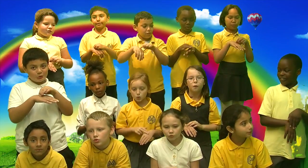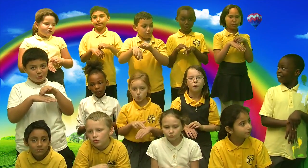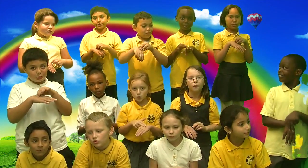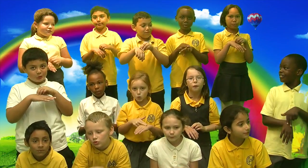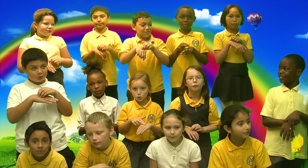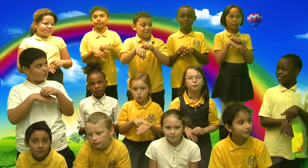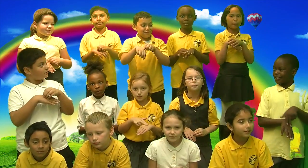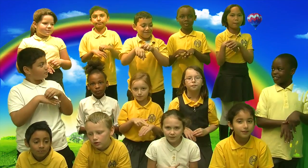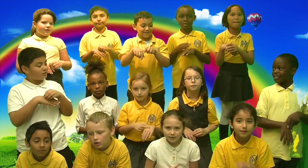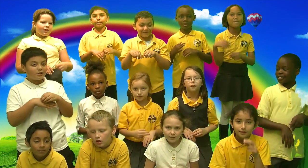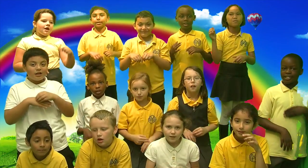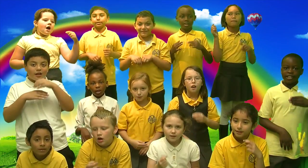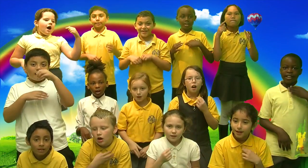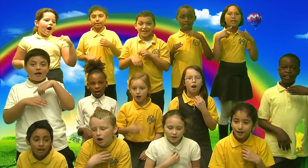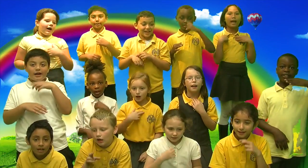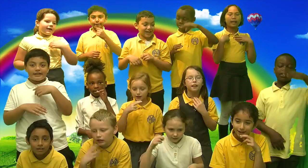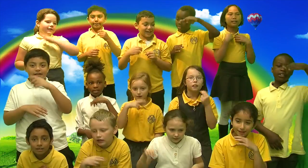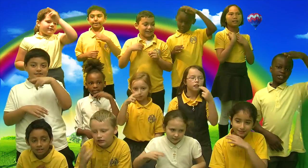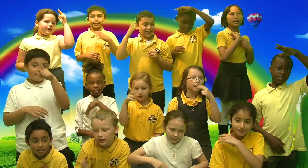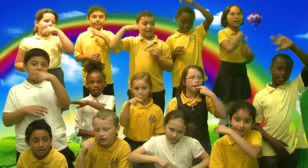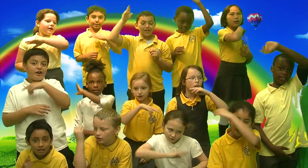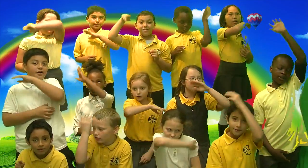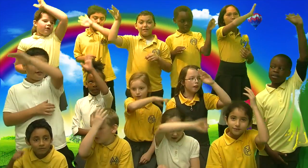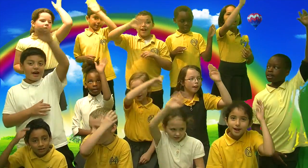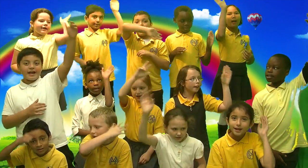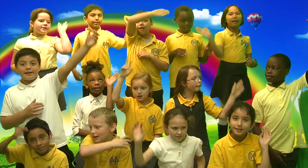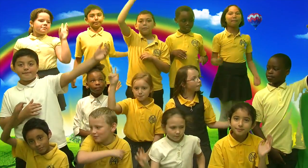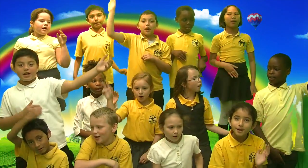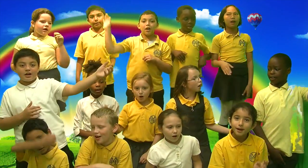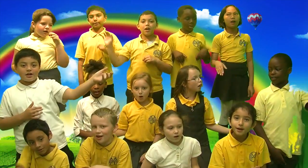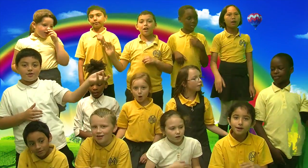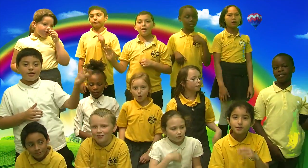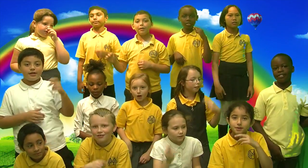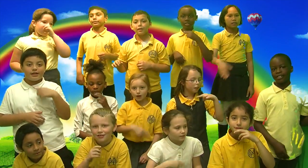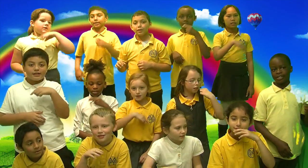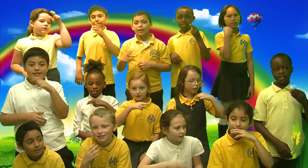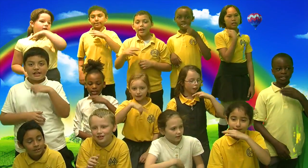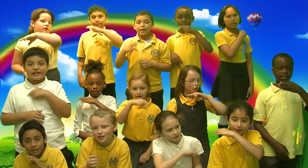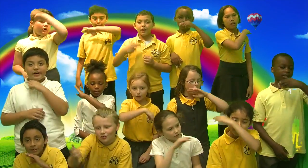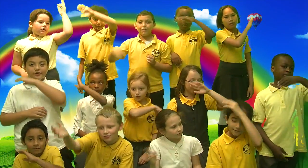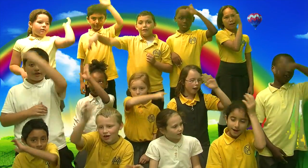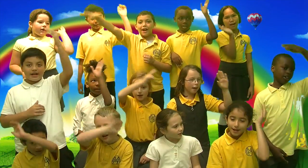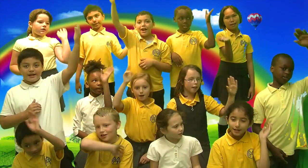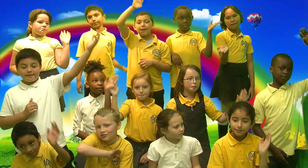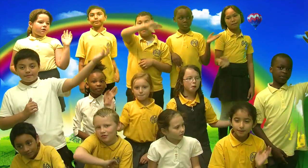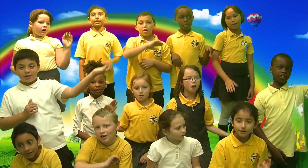I can sing a rainbow, sing a rainbow,